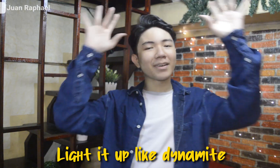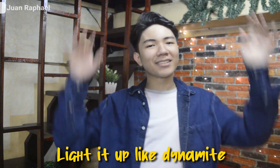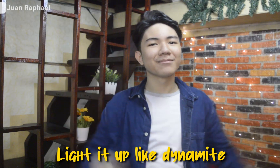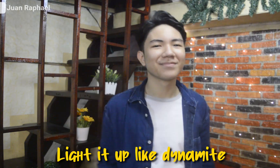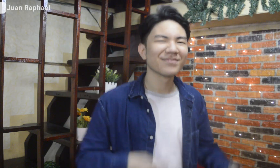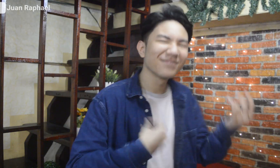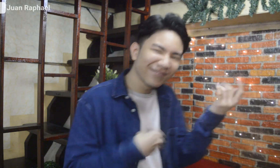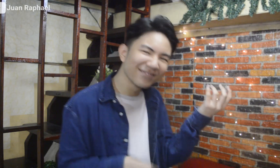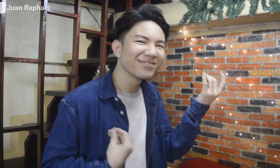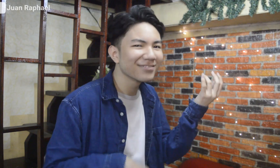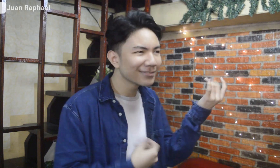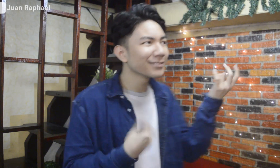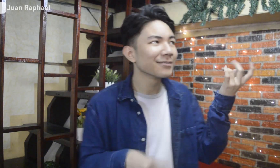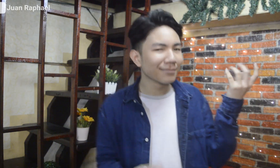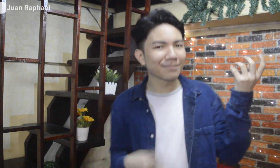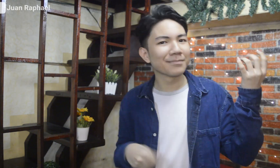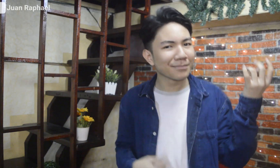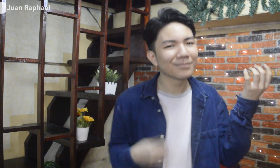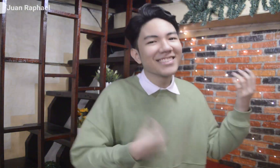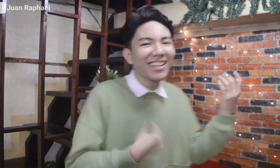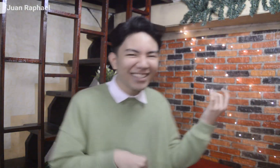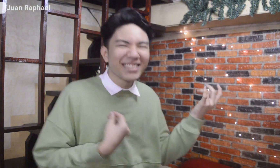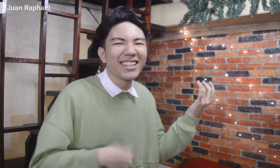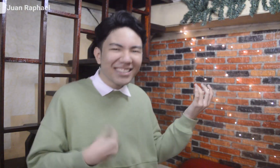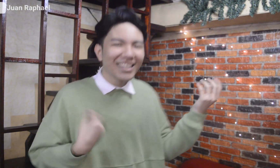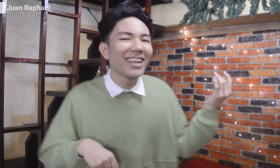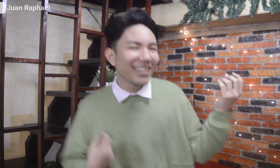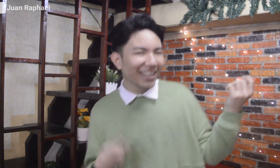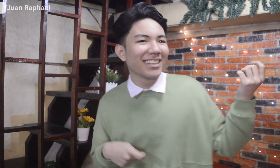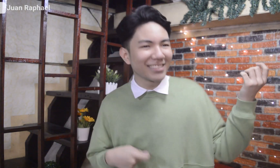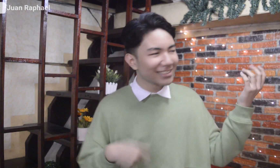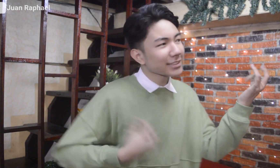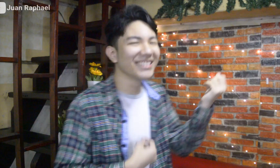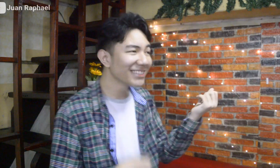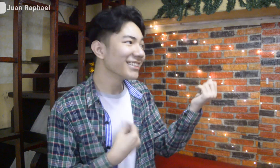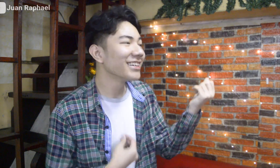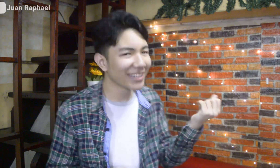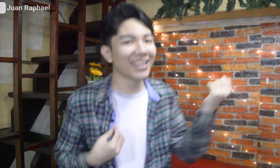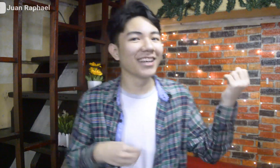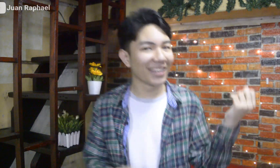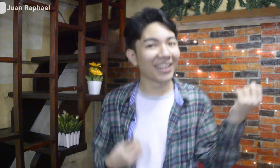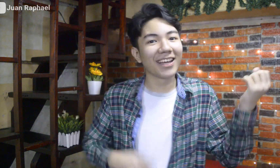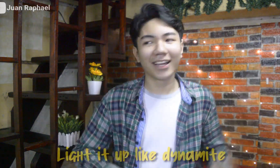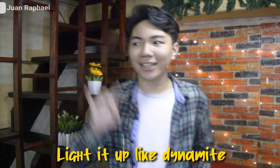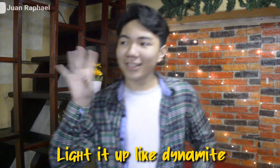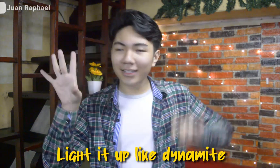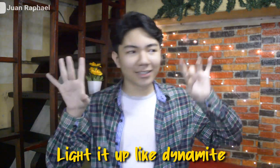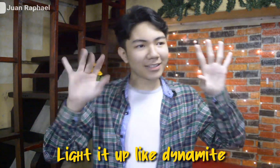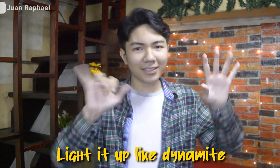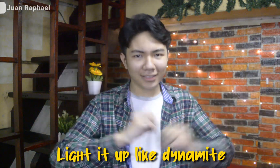DANANANANANANANANANANANANANANANANANANANANANANANANANANANANANANANANANANANANANANANANANANANANANANANANANANANANANANANANANANANANANANANANANANANANANANANANANANANANANANANANANANANANANANANANANANANANANANANANANANANANANANANANANANANANANANANANANANANANANANANANANANANANANANANANANANANANANANANANANANANANANANANANANANANANANANANANANANANANANANANANANANANANANANANANANANANANANANANANANANANANANANANANANANANANANANANANANANANANANANANANANANANANANANANANANANANANANANANANANANANAN Na-na-na-na-na-na-na-na-na-na-na-na-na-na-na-na-na-na-na-na-na Light it up,